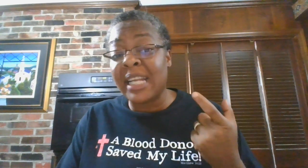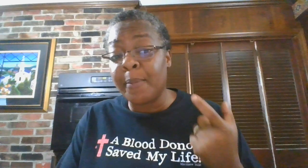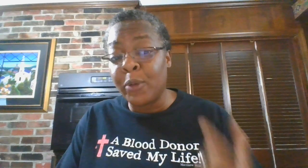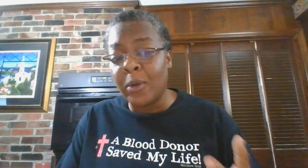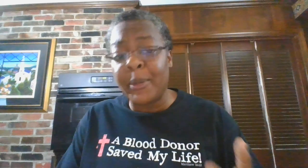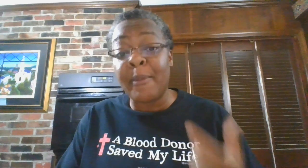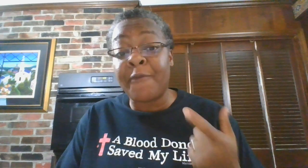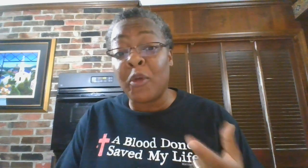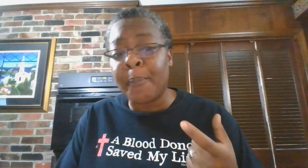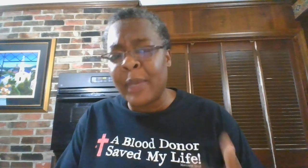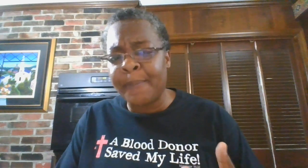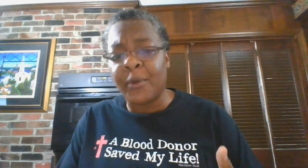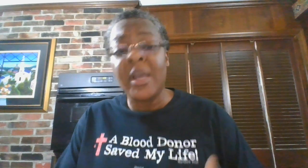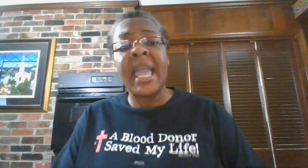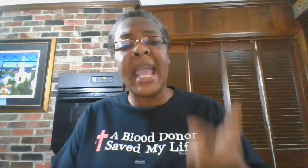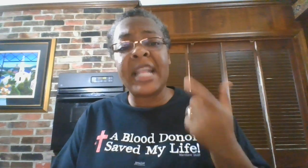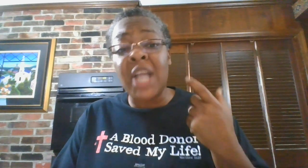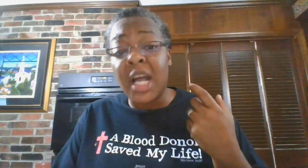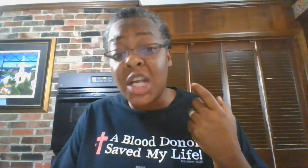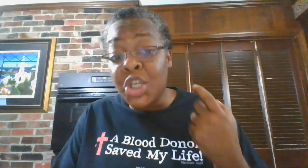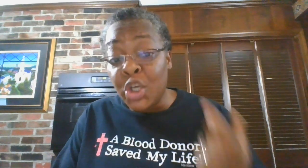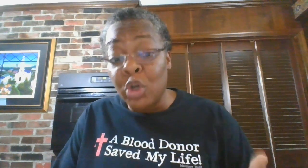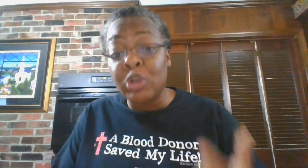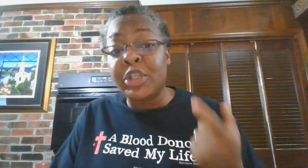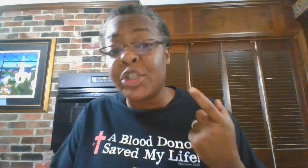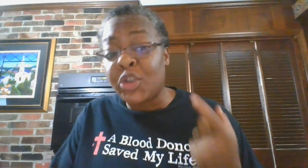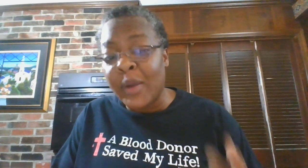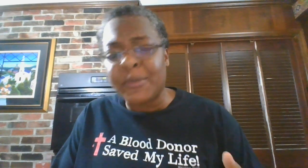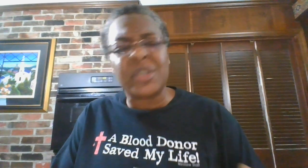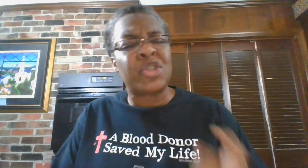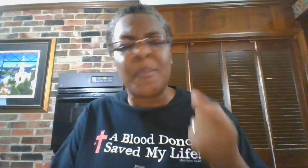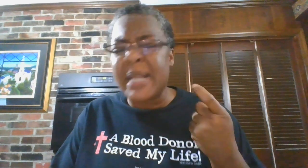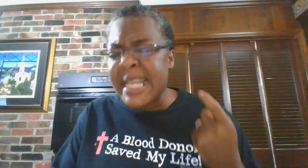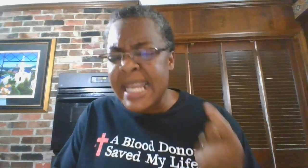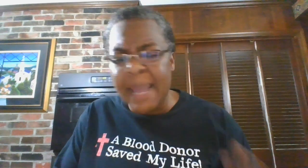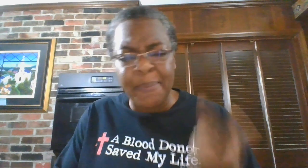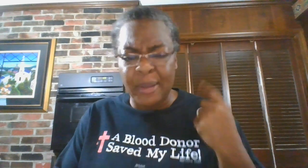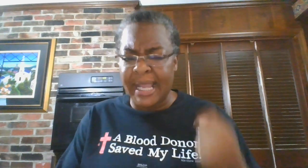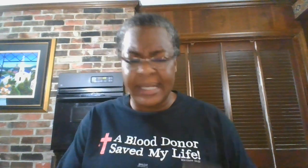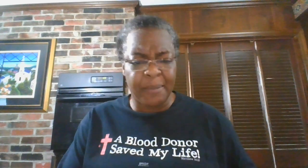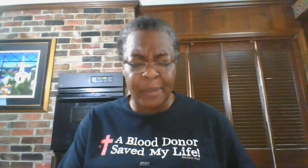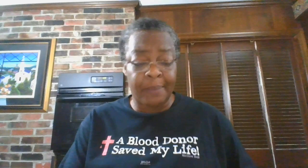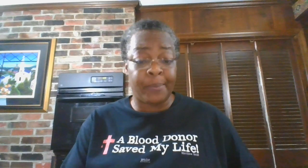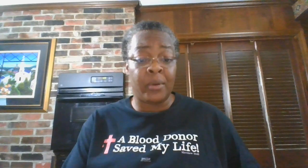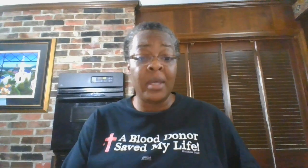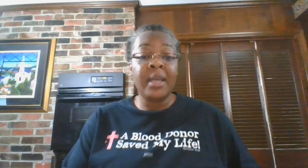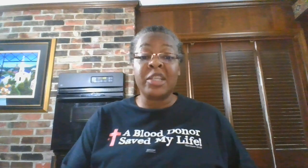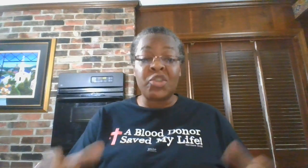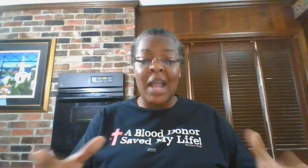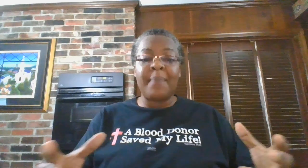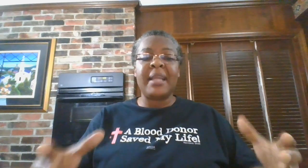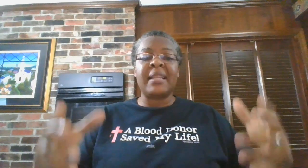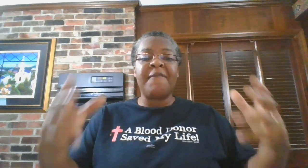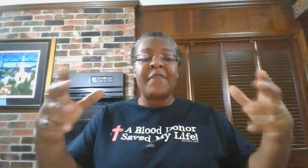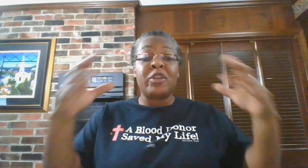in the pulpit before the people. And used the scriptures to manipulate the people. To try to make them feel